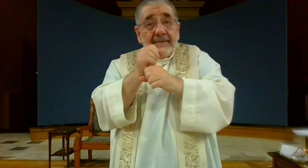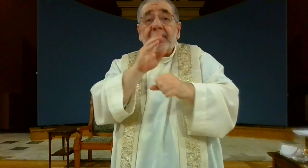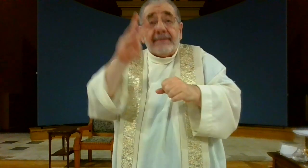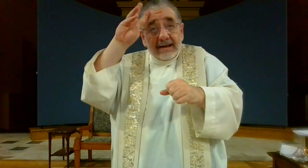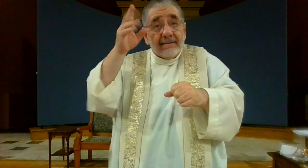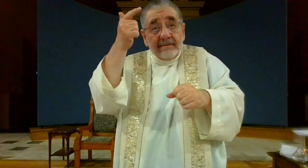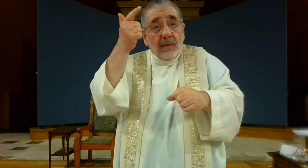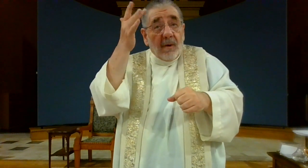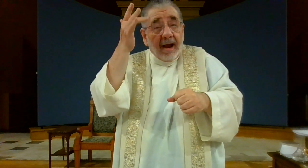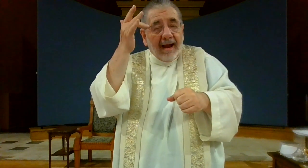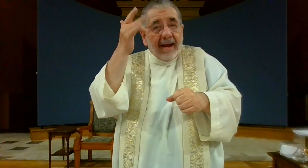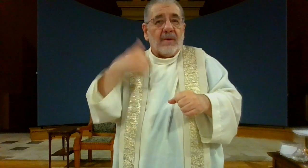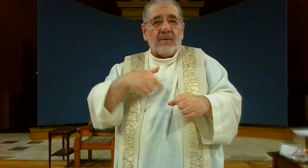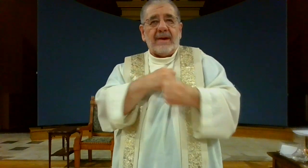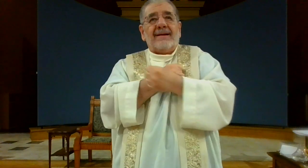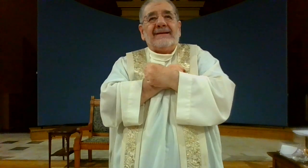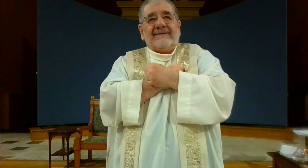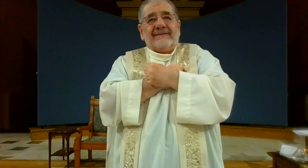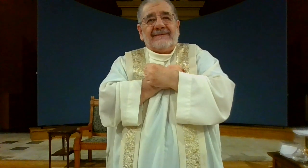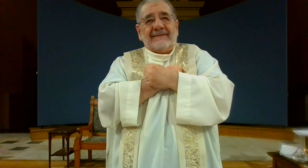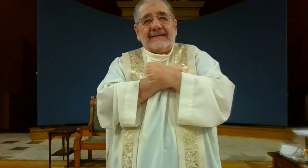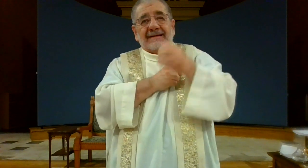we are baptized because we love him